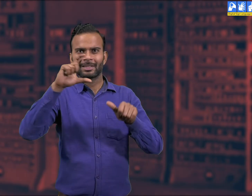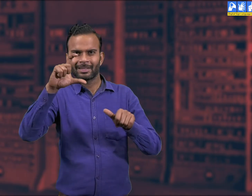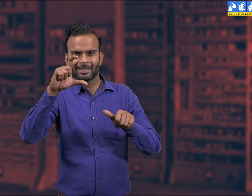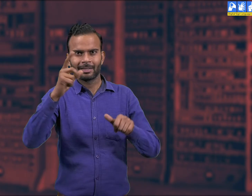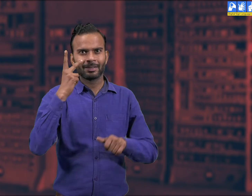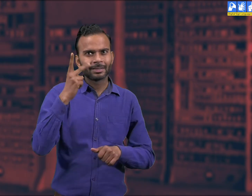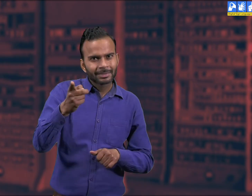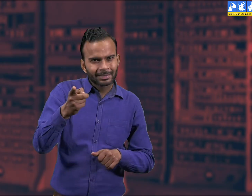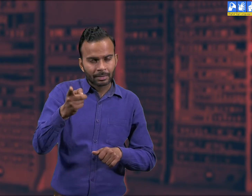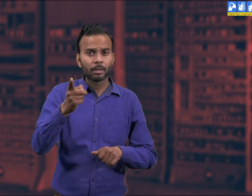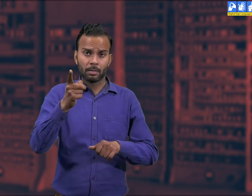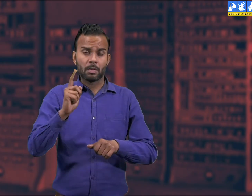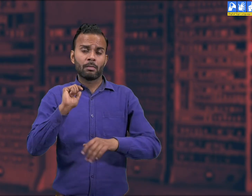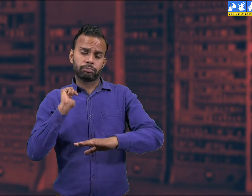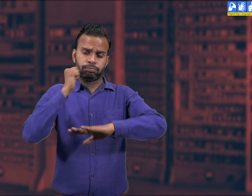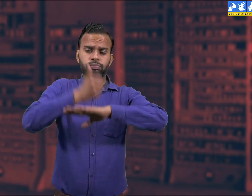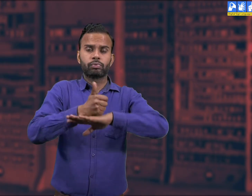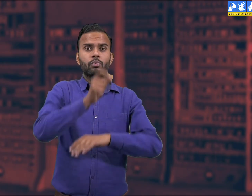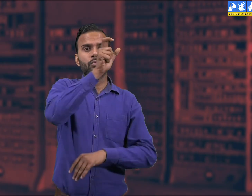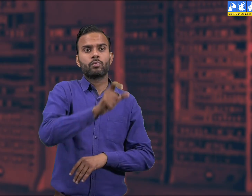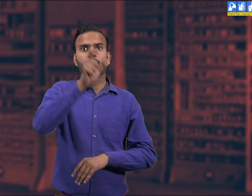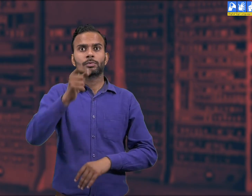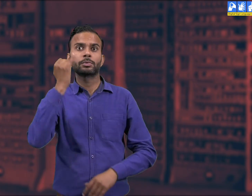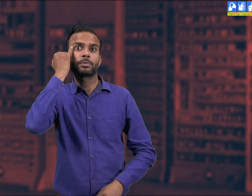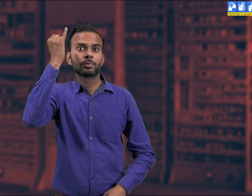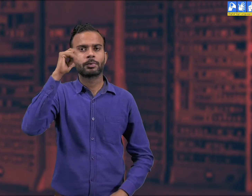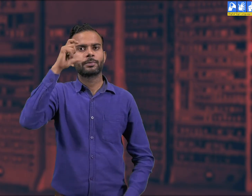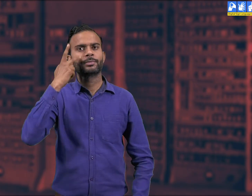This computer was built by the two persons. You can see in this picture.